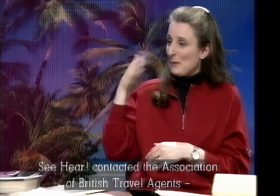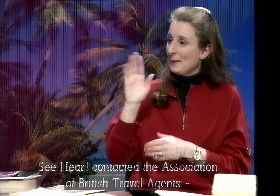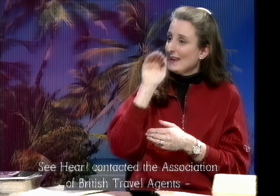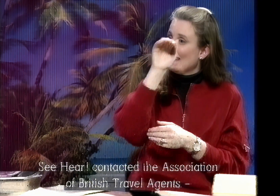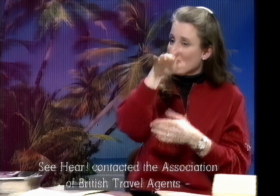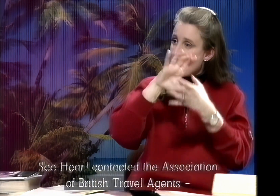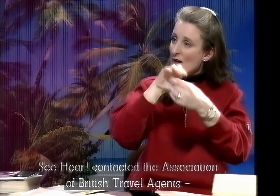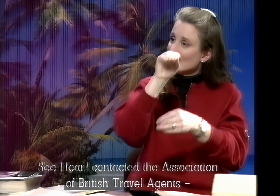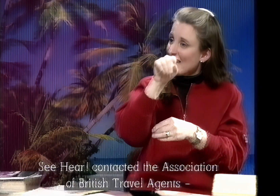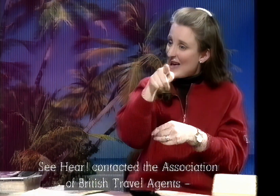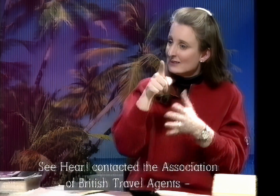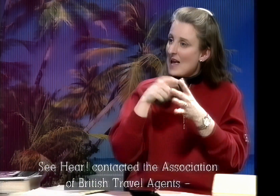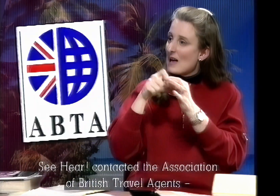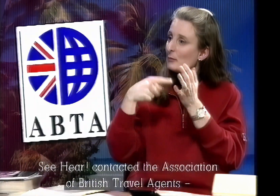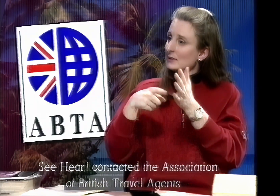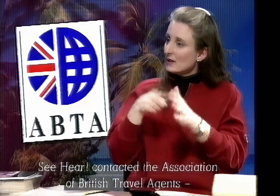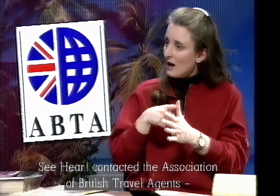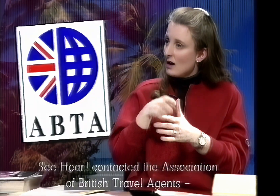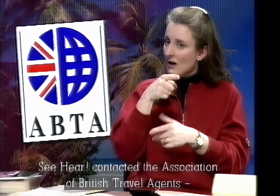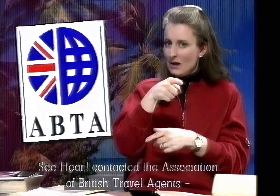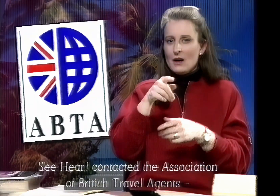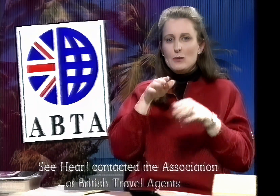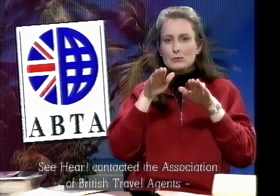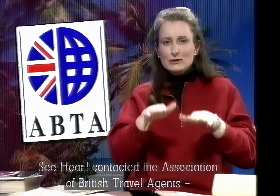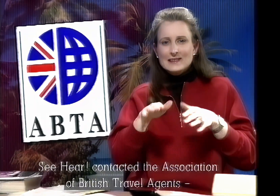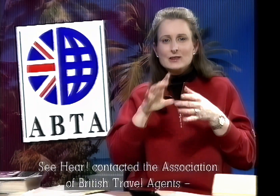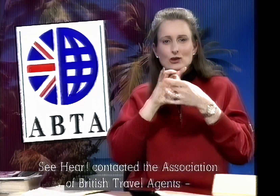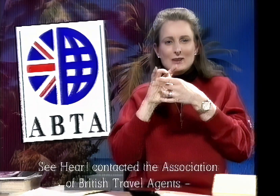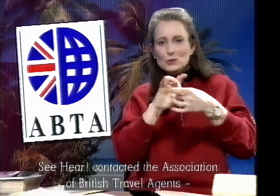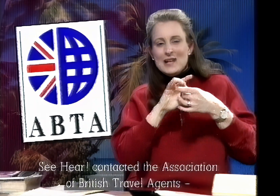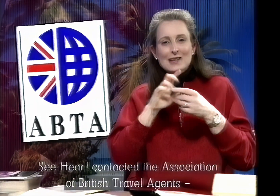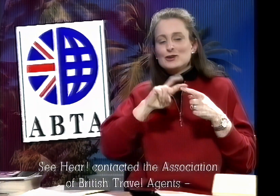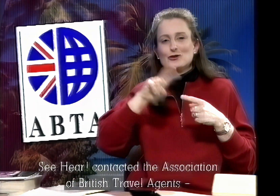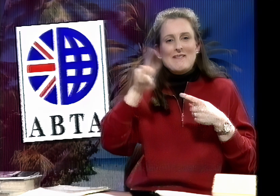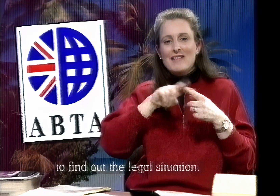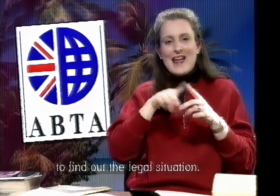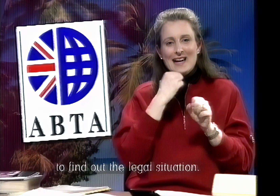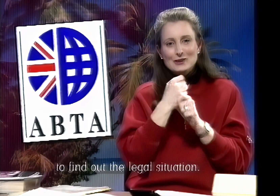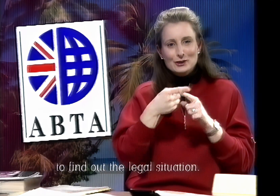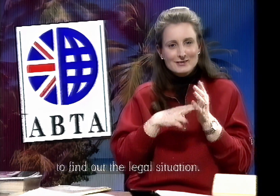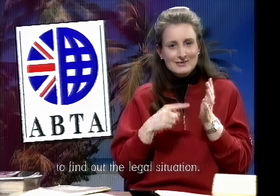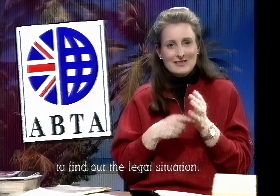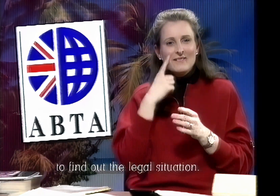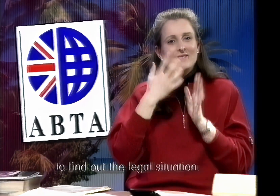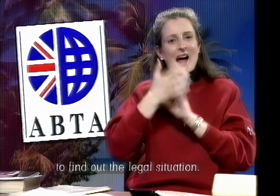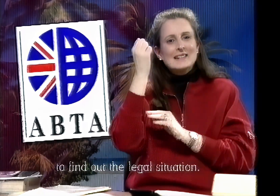See here contacted ABTA, the Association of British Travel Agents, to find out the legal situation.